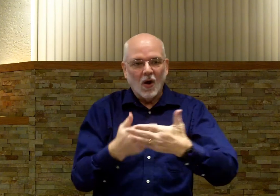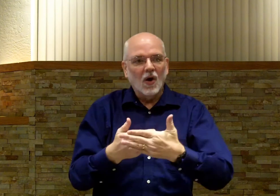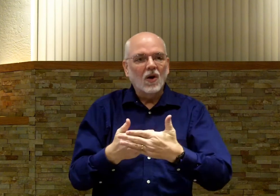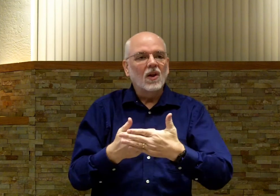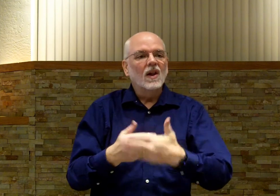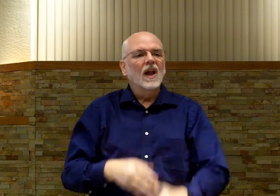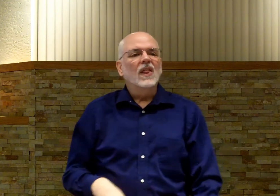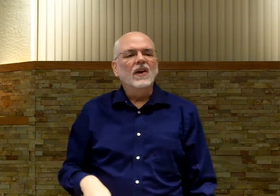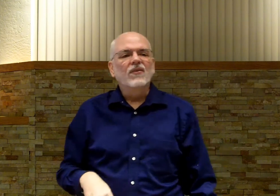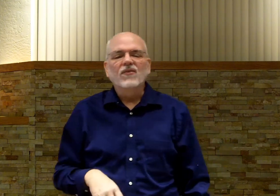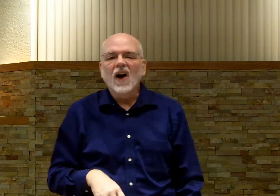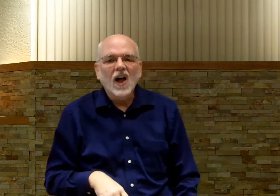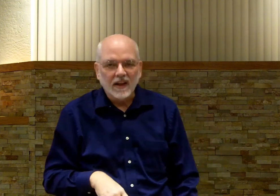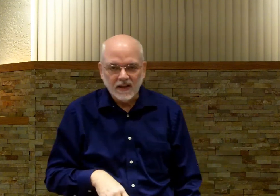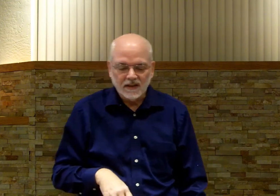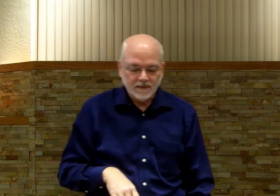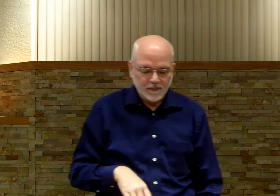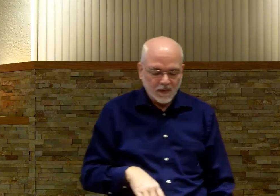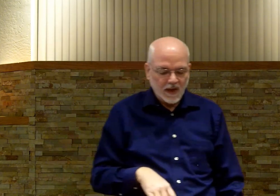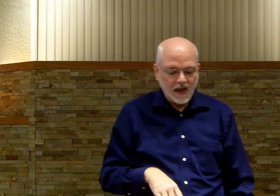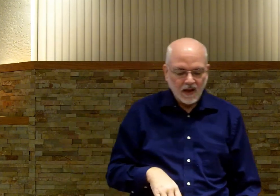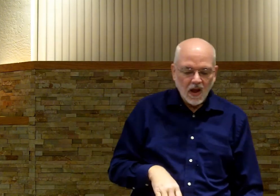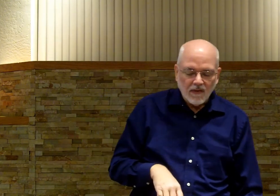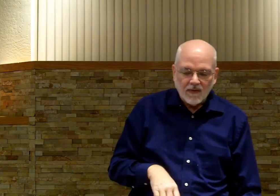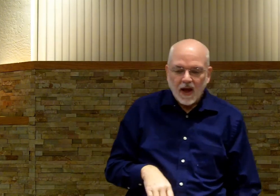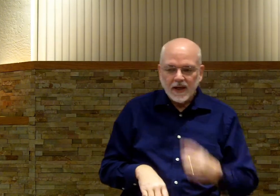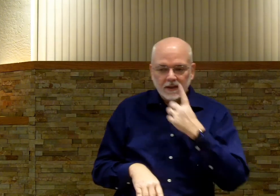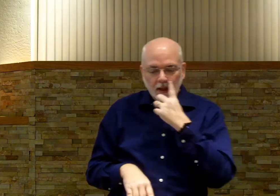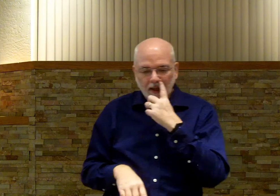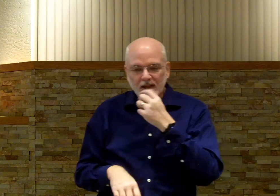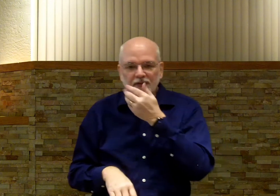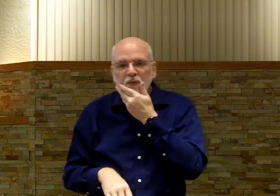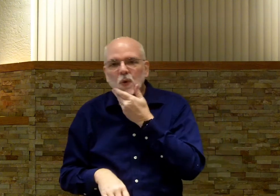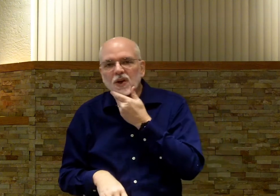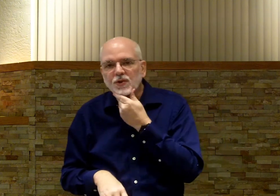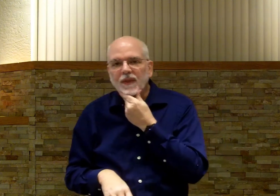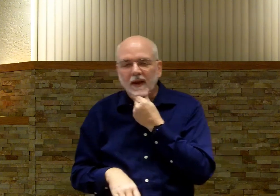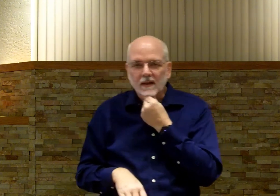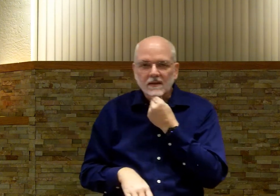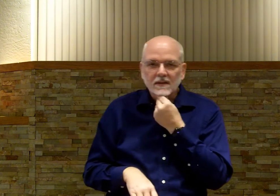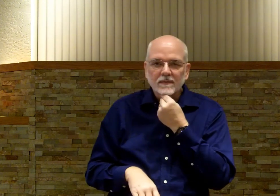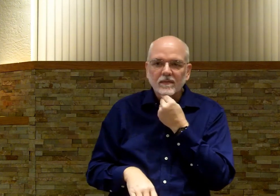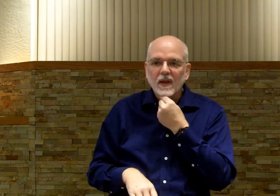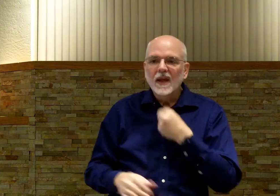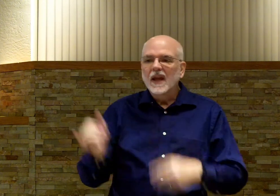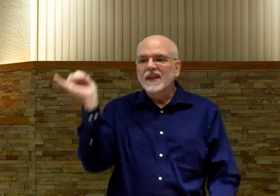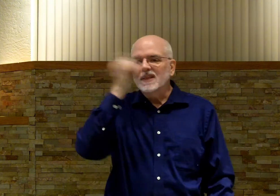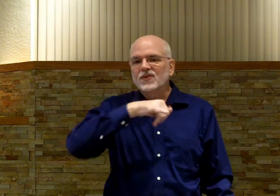All the follies. Okay. Follies is foolish things. This is